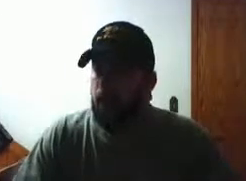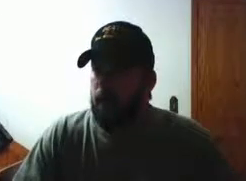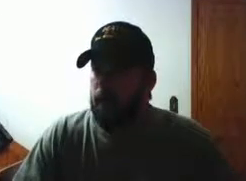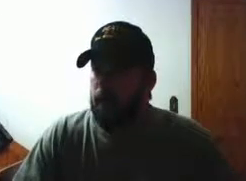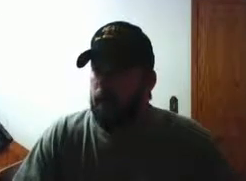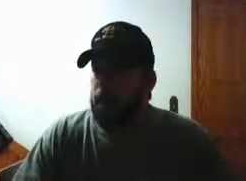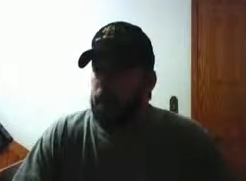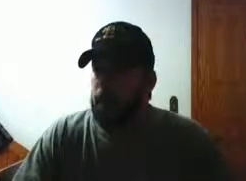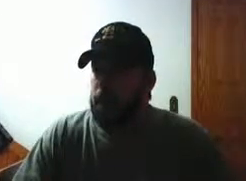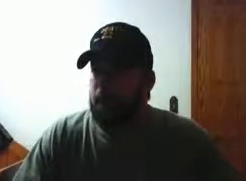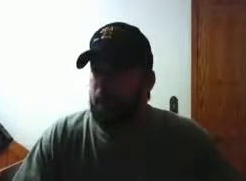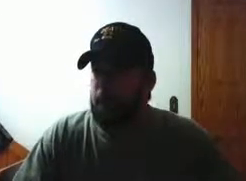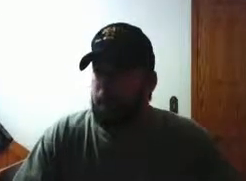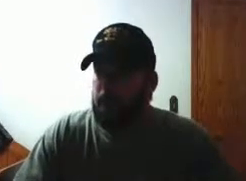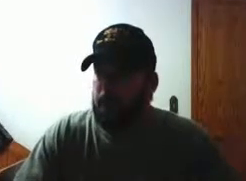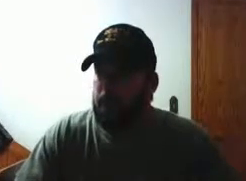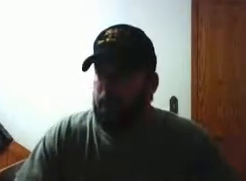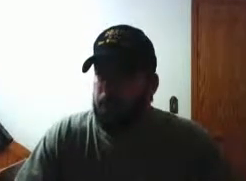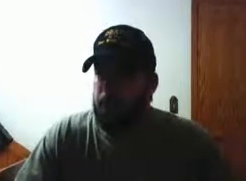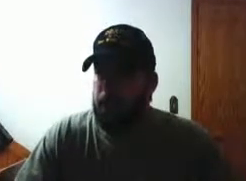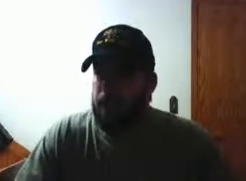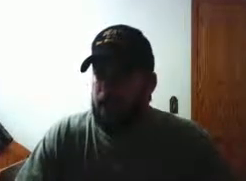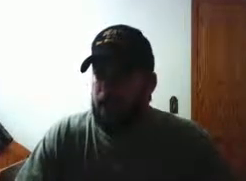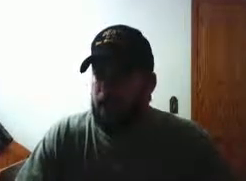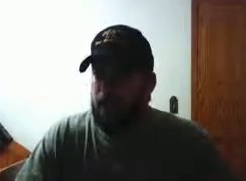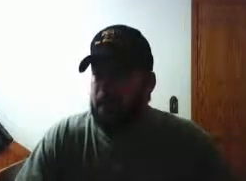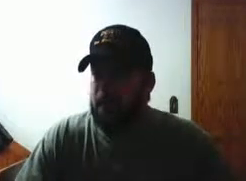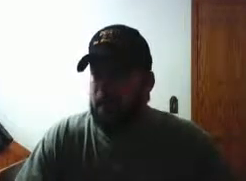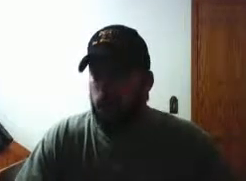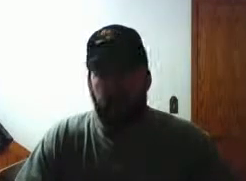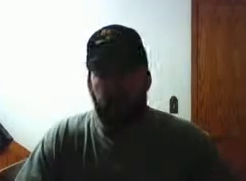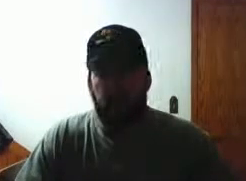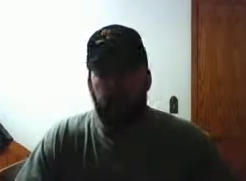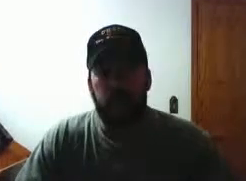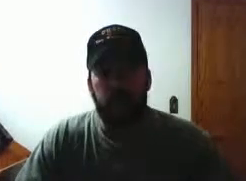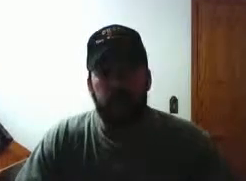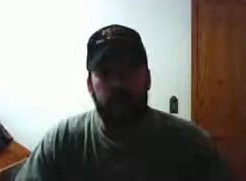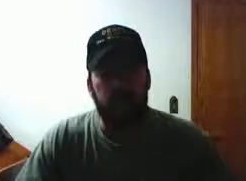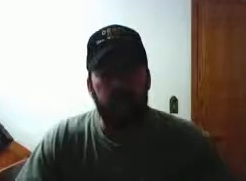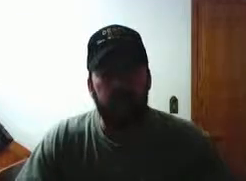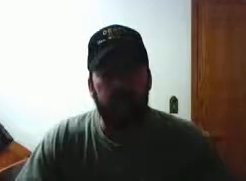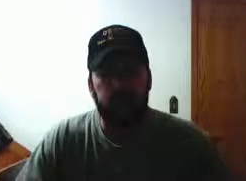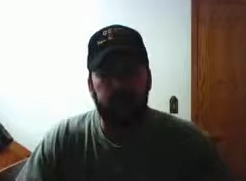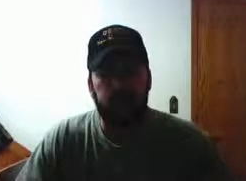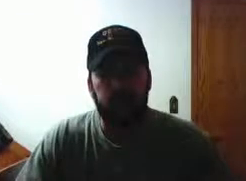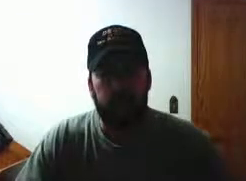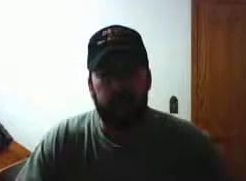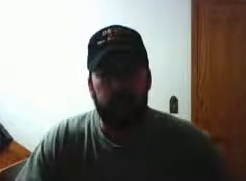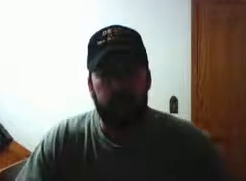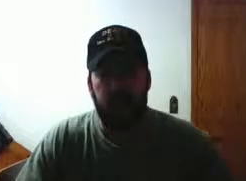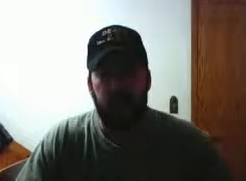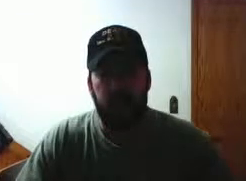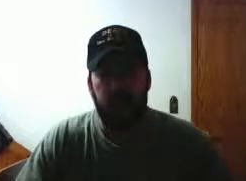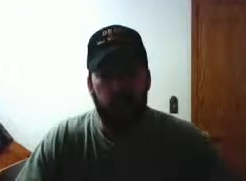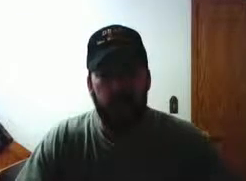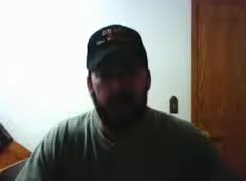uh there's something called fm 3-19.5 15 3-19.15